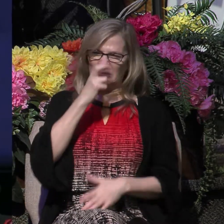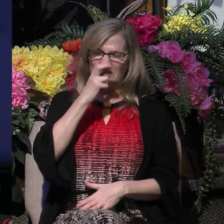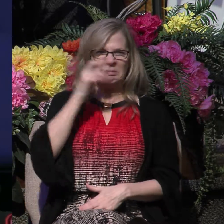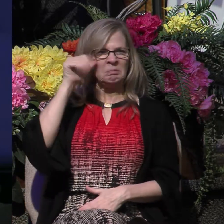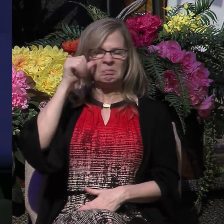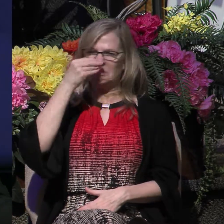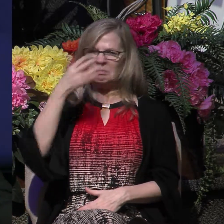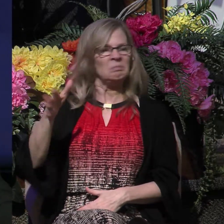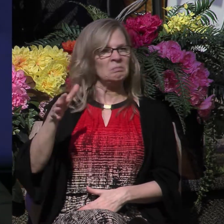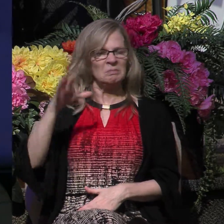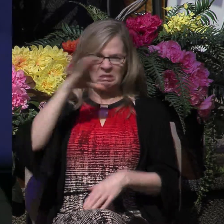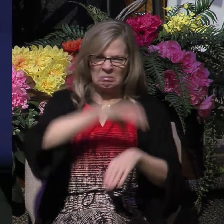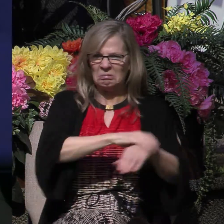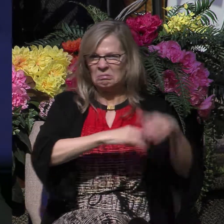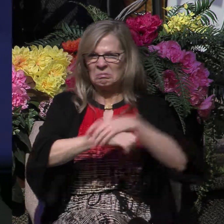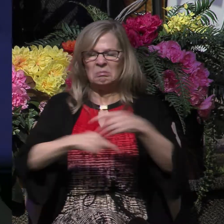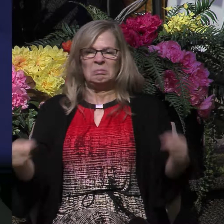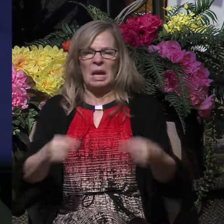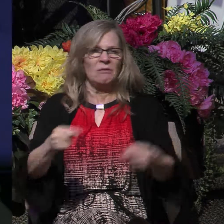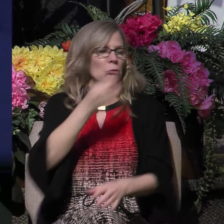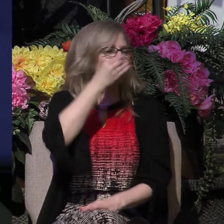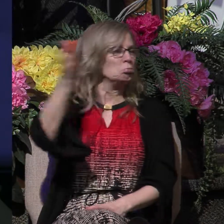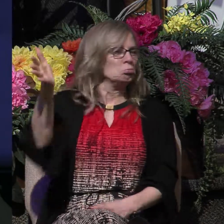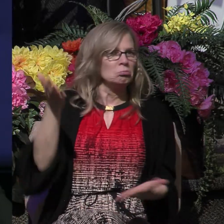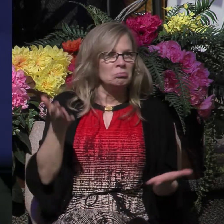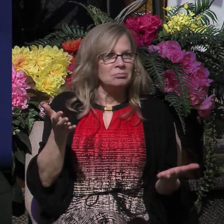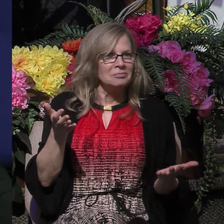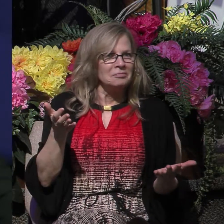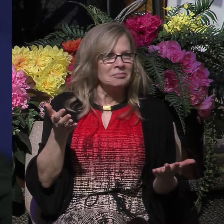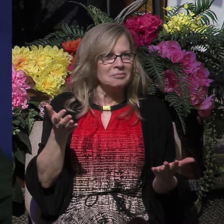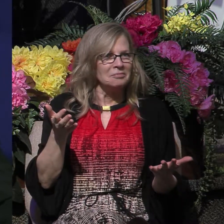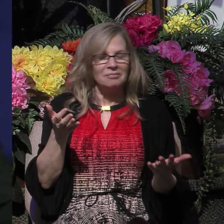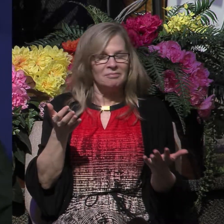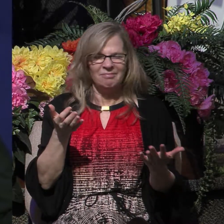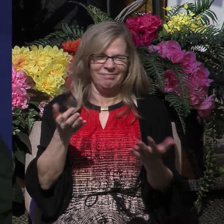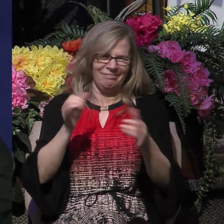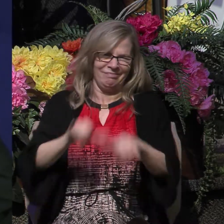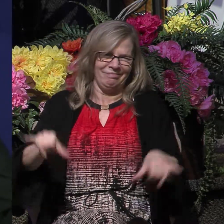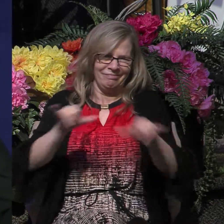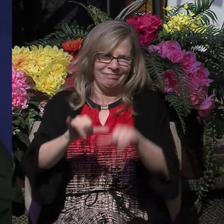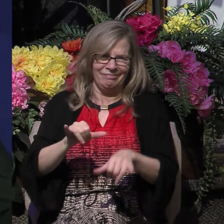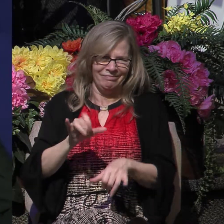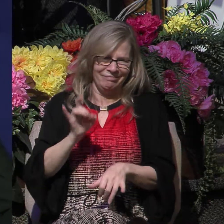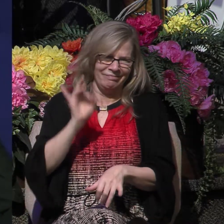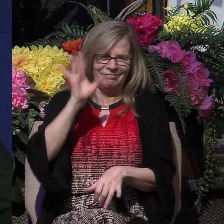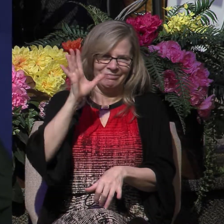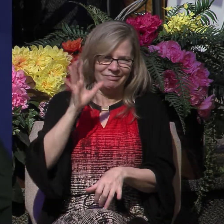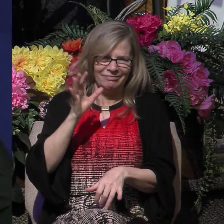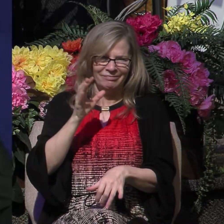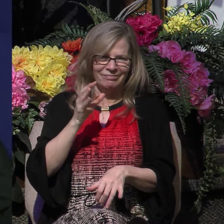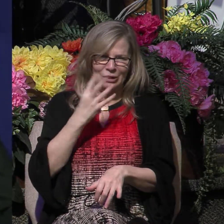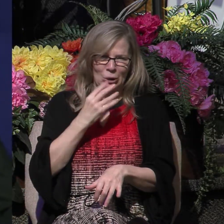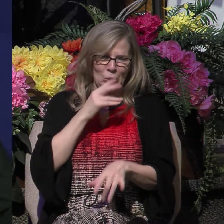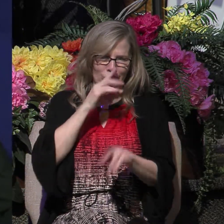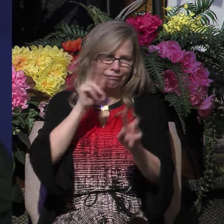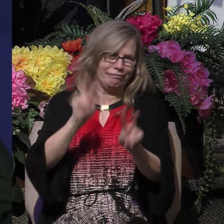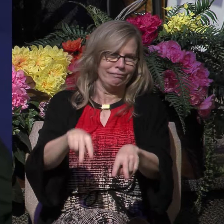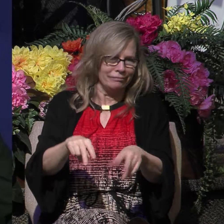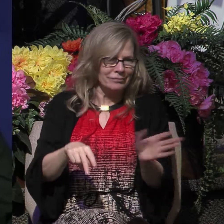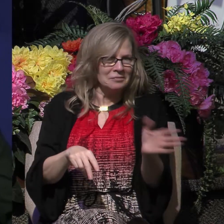because he didn't care about them. They're just common criminals to him. He treated them as roughly as